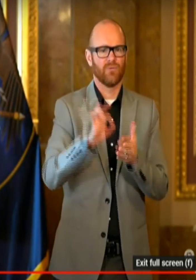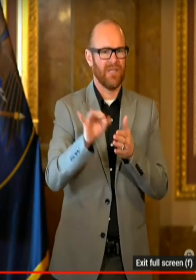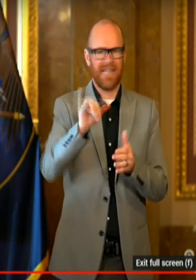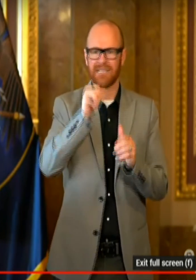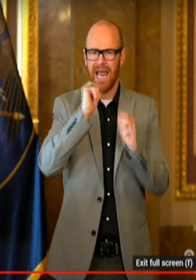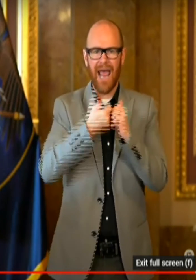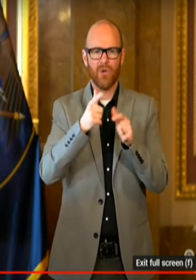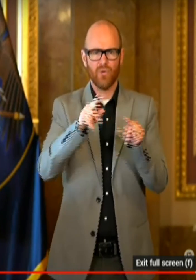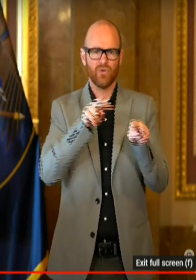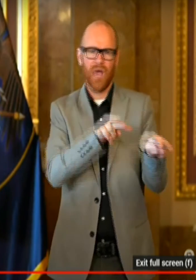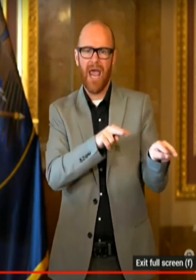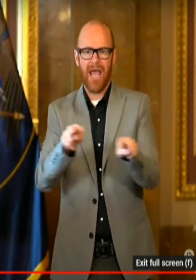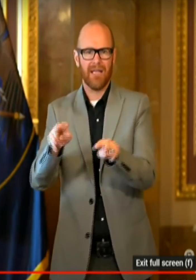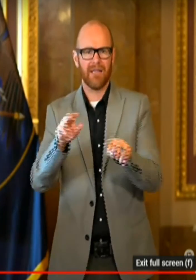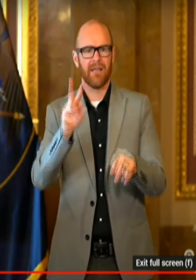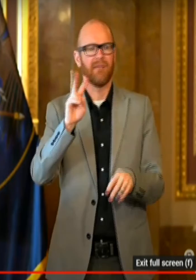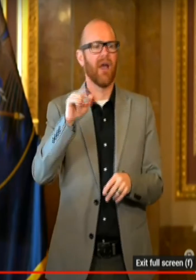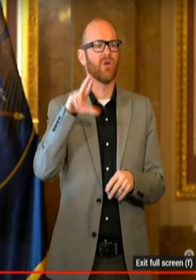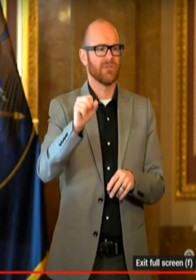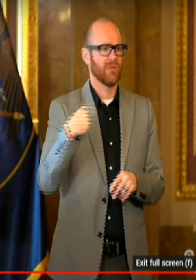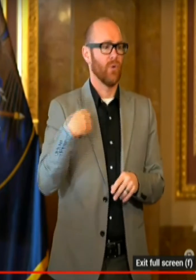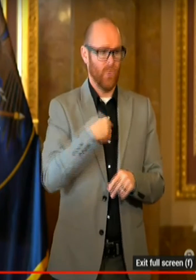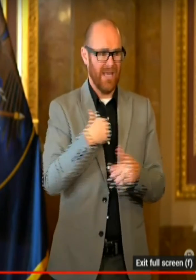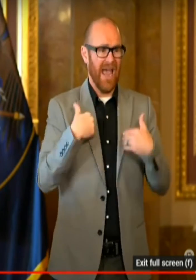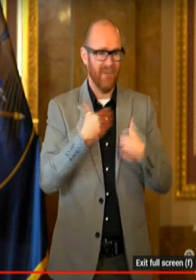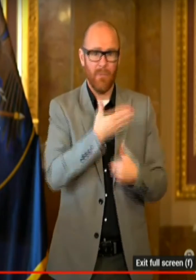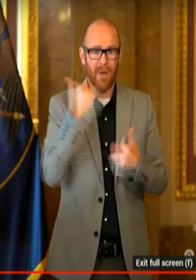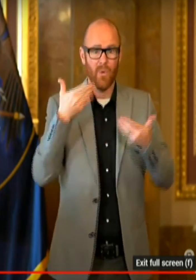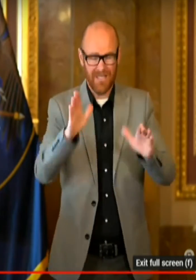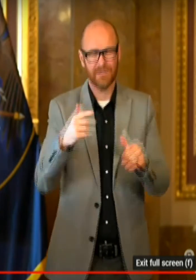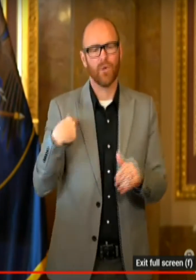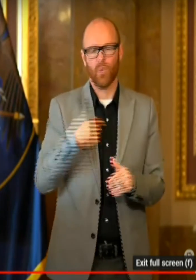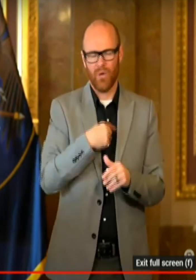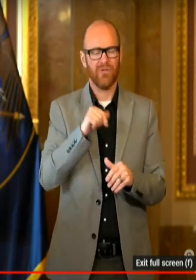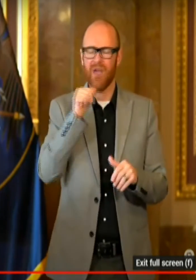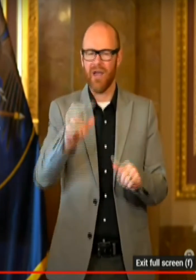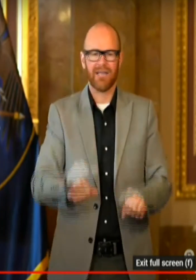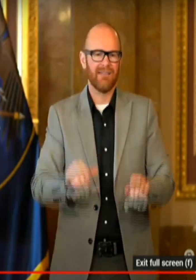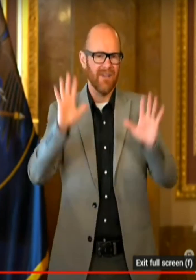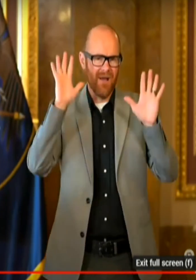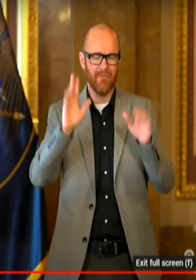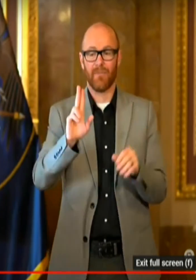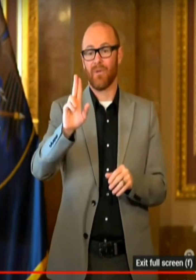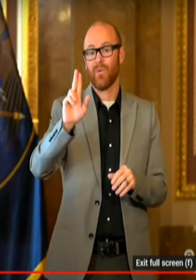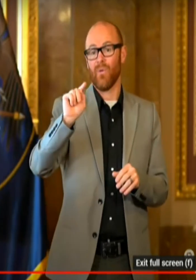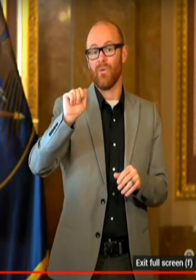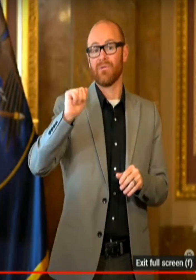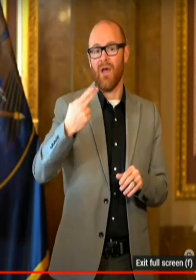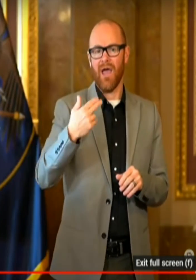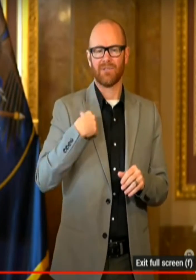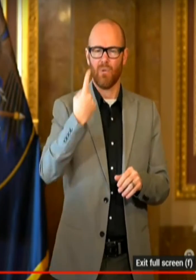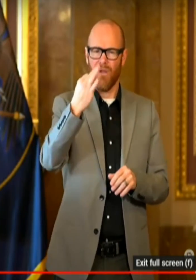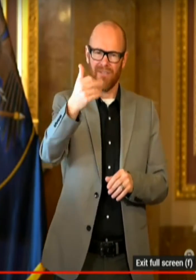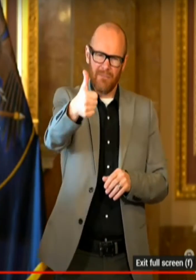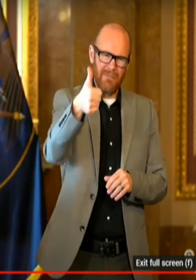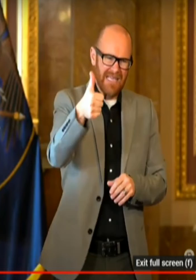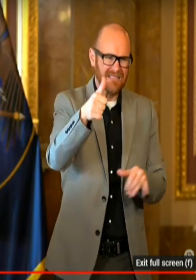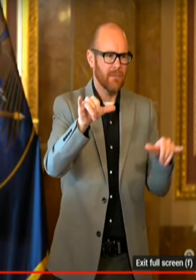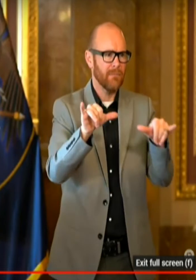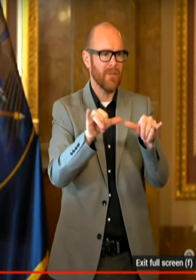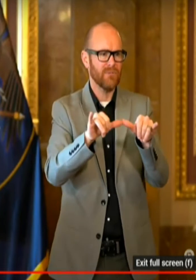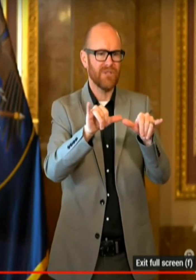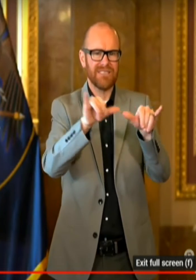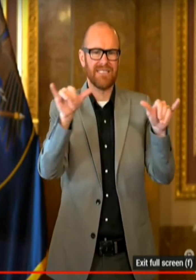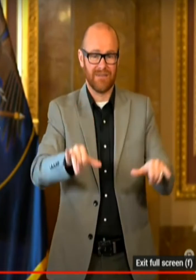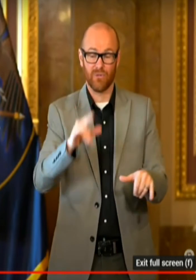We have better ways to do that. And we have them. And we're doing it. So we are not giving up. Utah has one of the best surveillance systems in the country. It has been